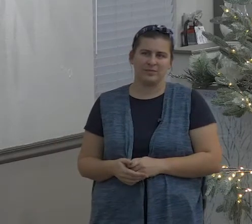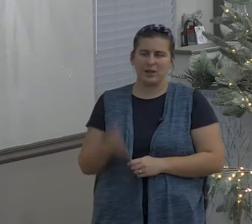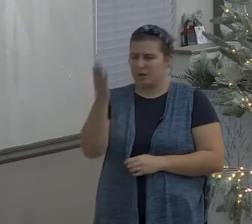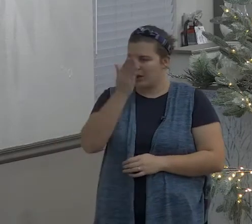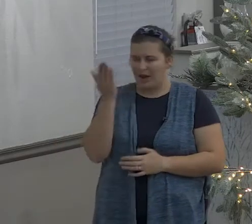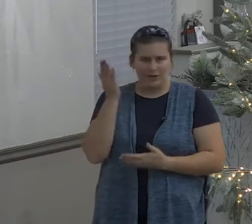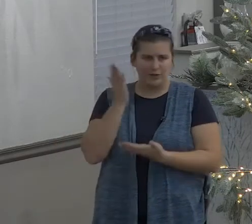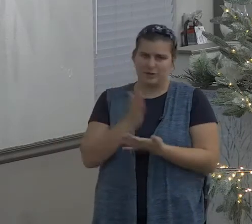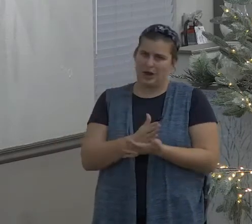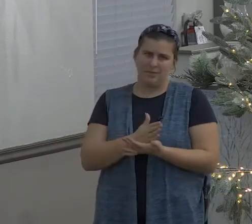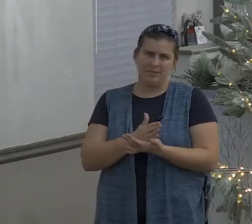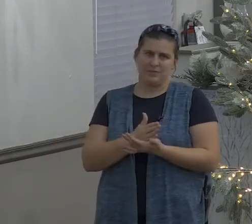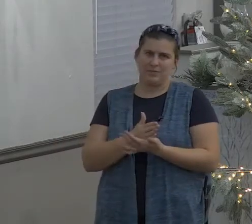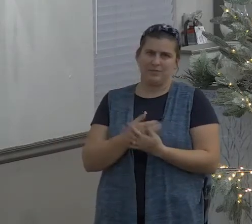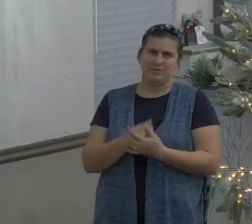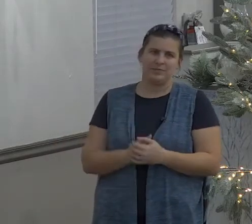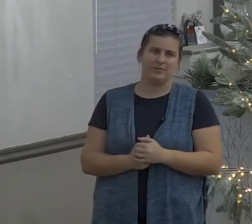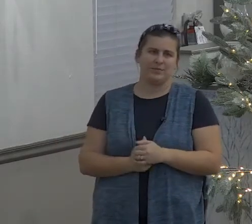are you with me